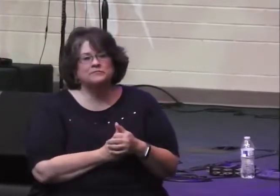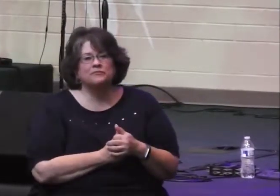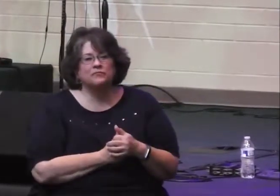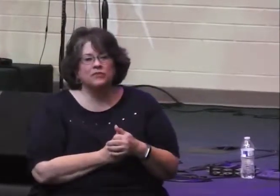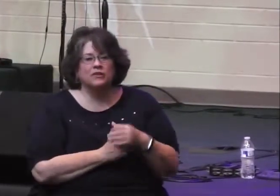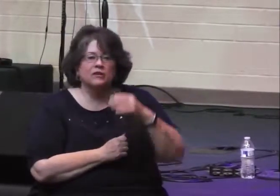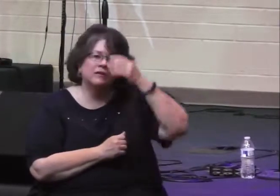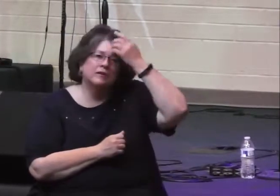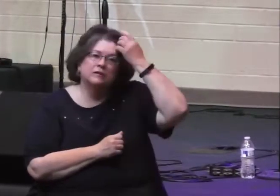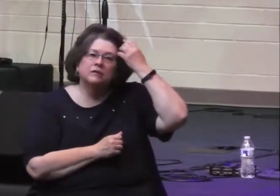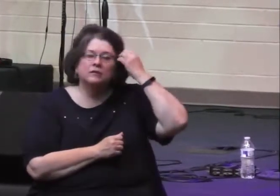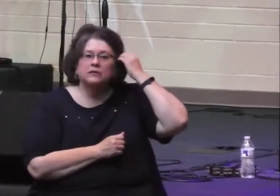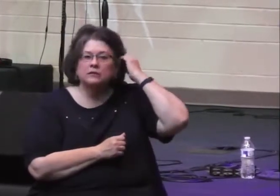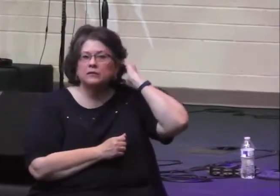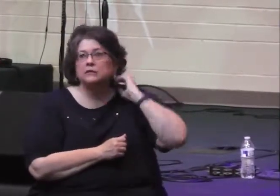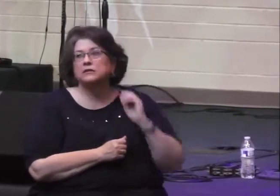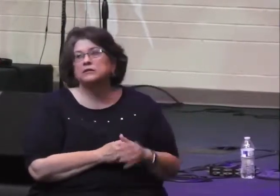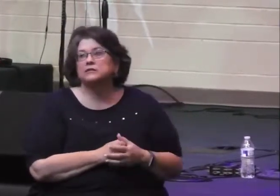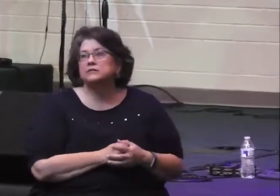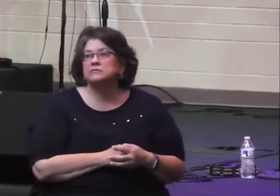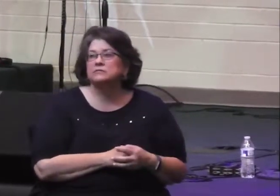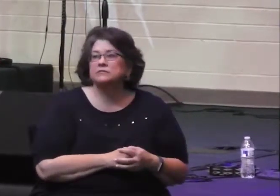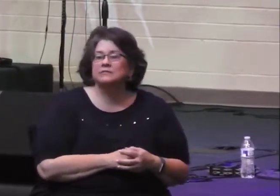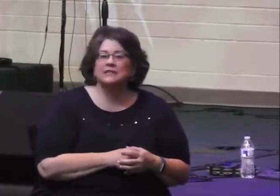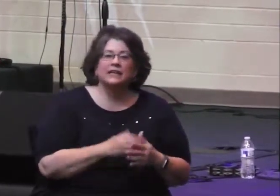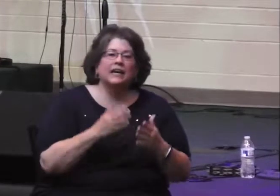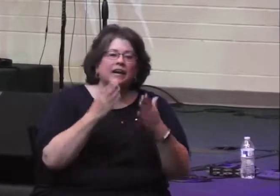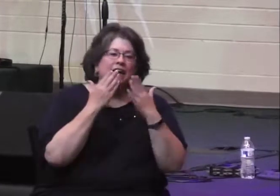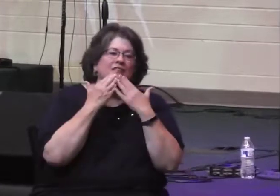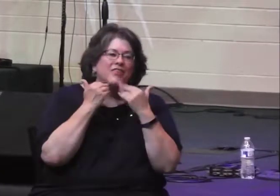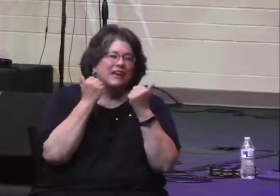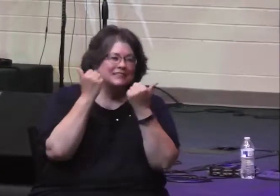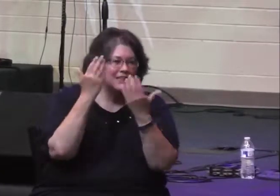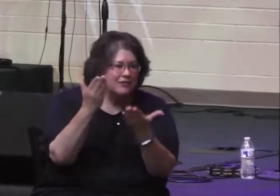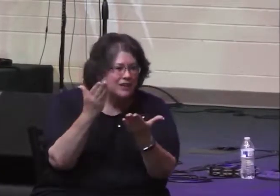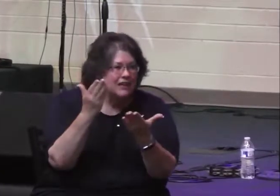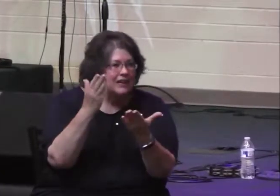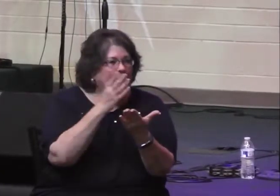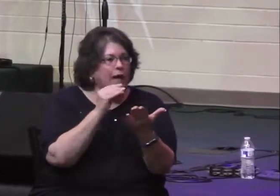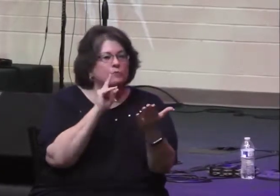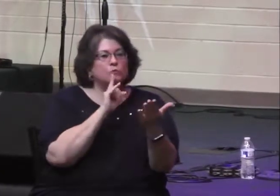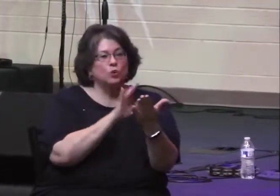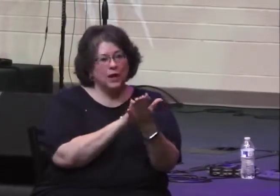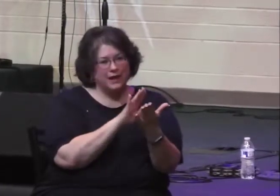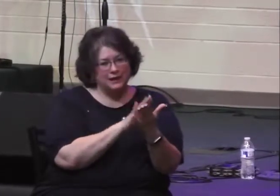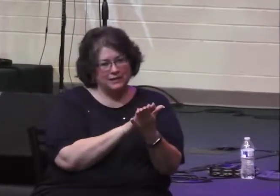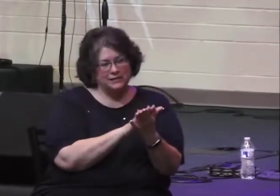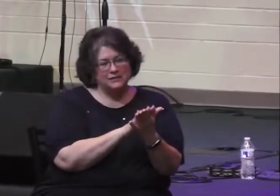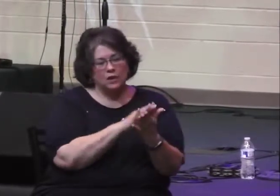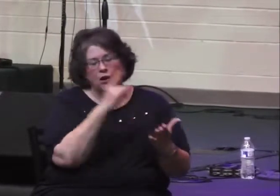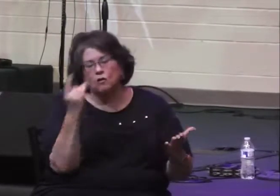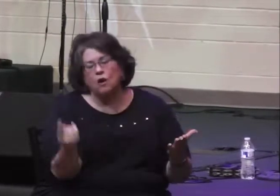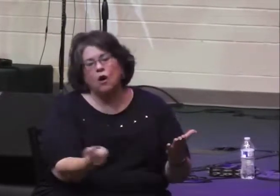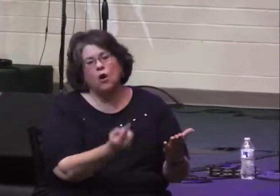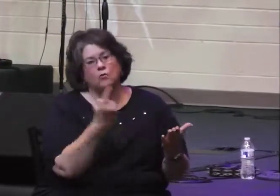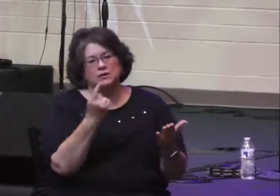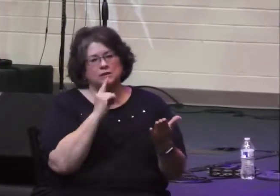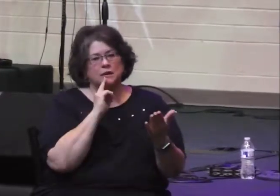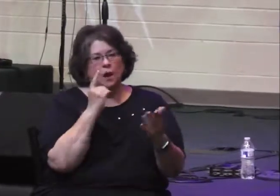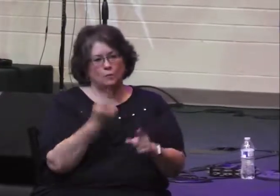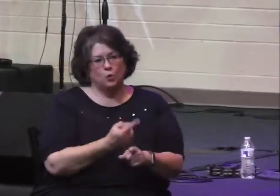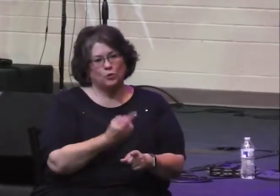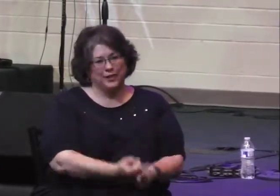is my final observation on this section, and that is this, that thanksgiving and praise